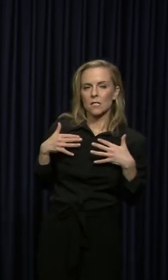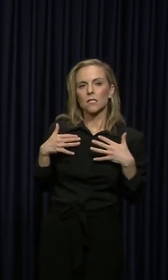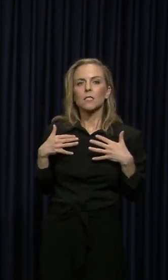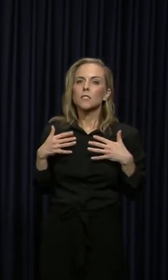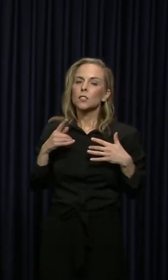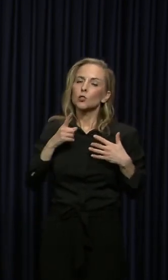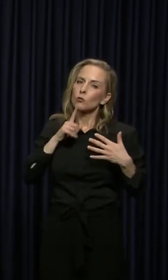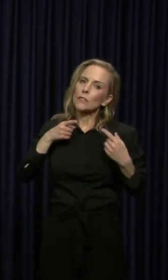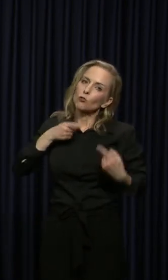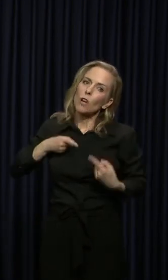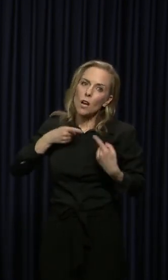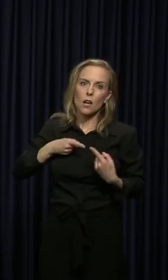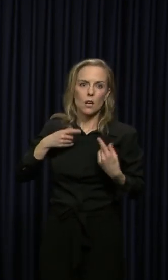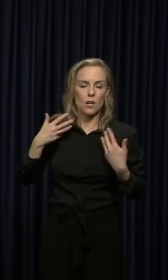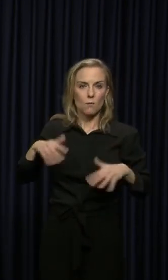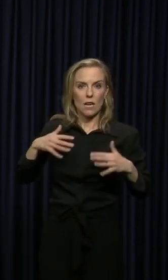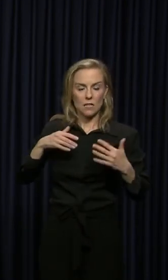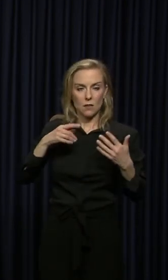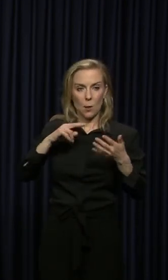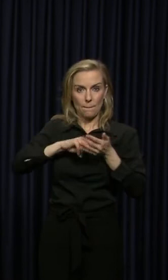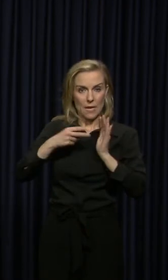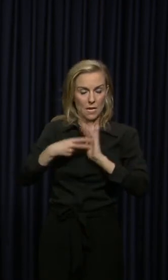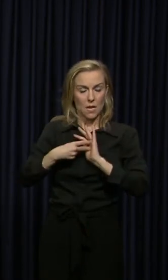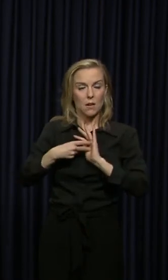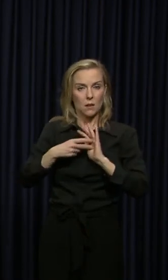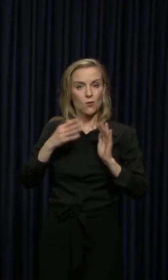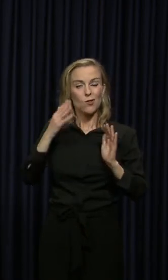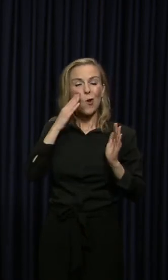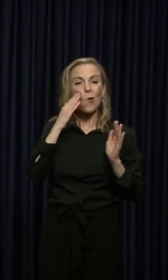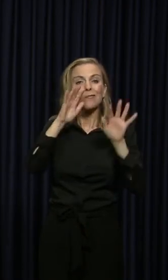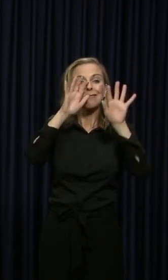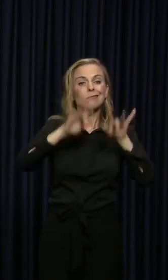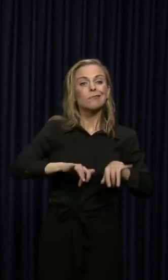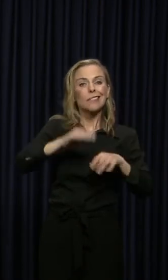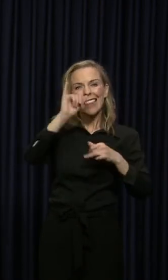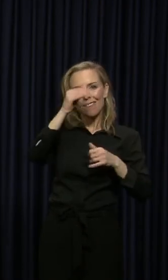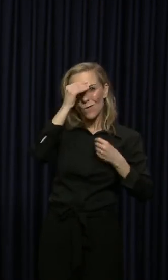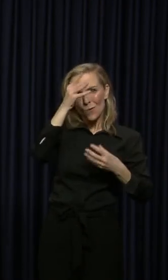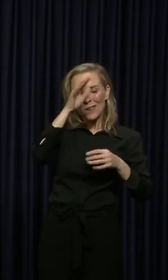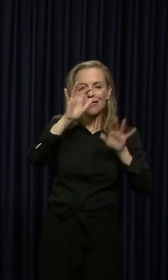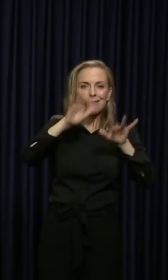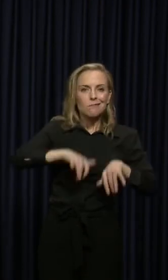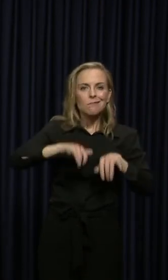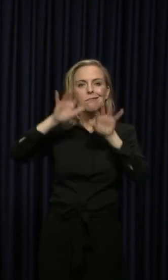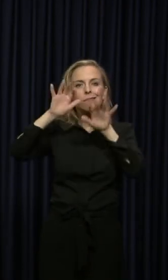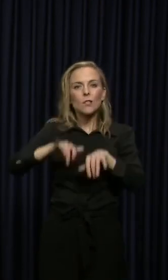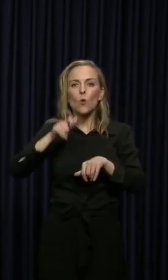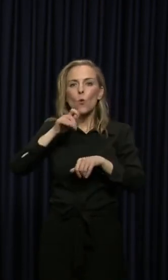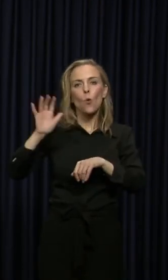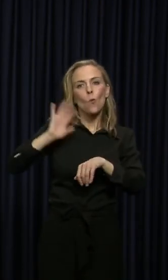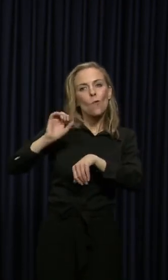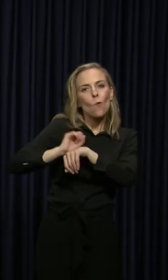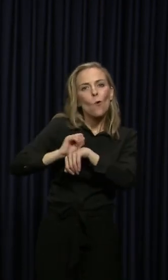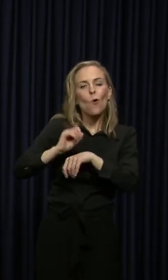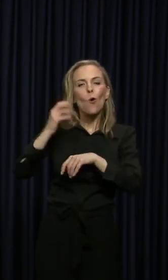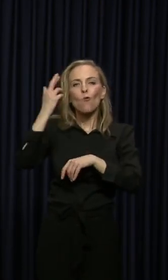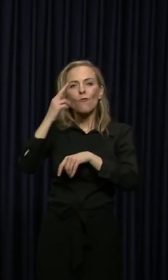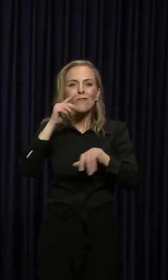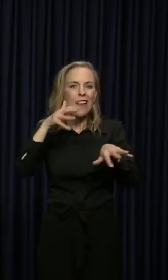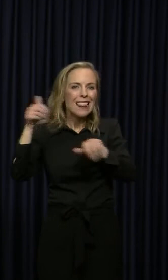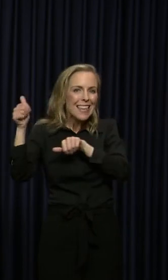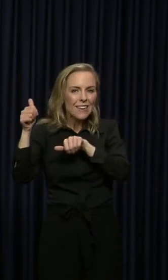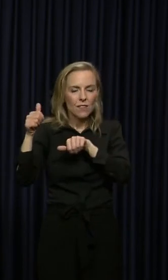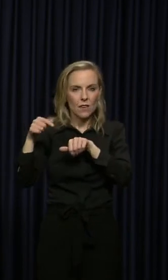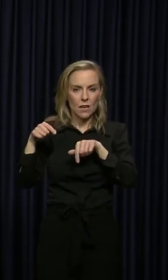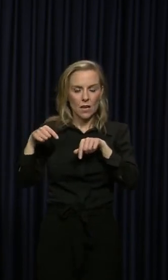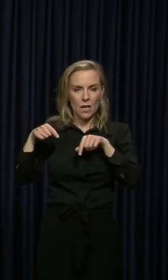they're saying there's an entire section about what their employer was and reasons for leaving and they're